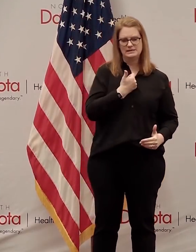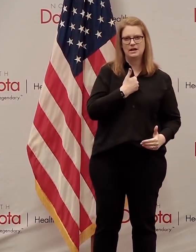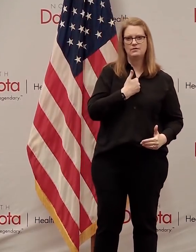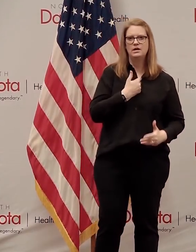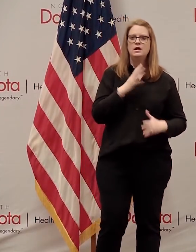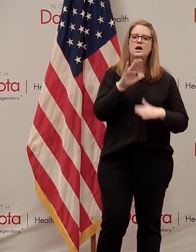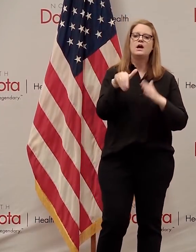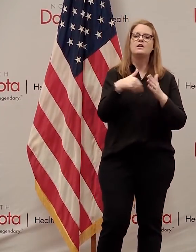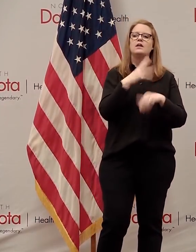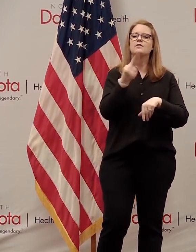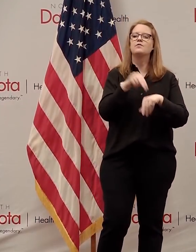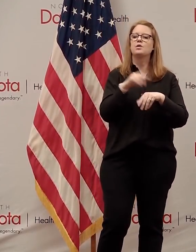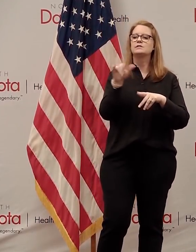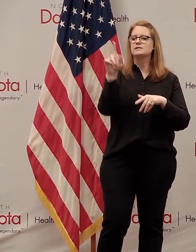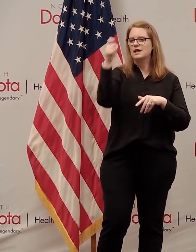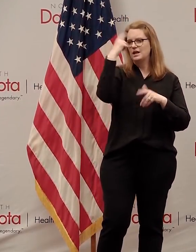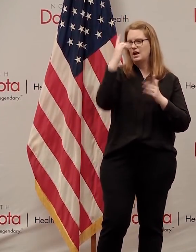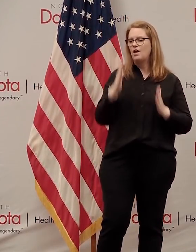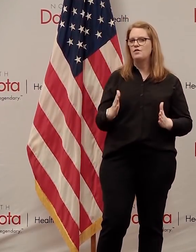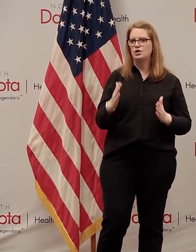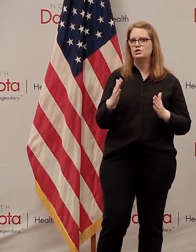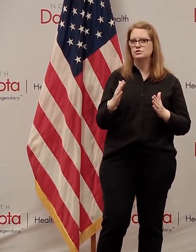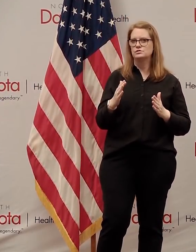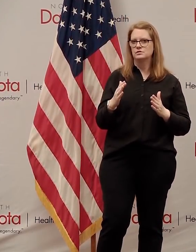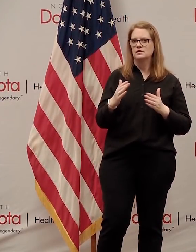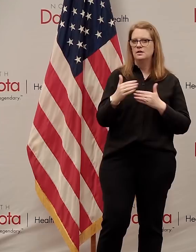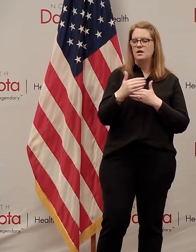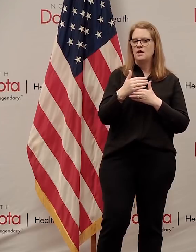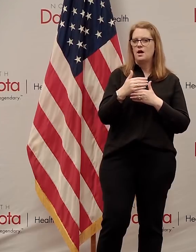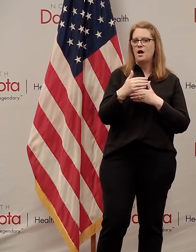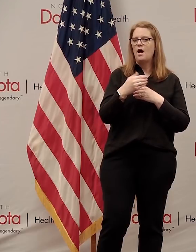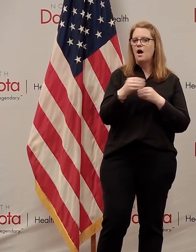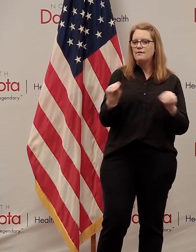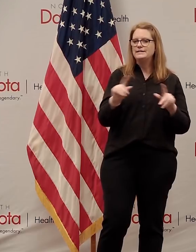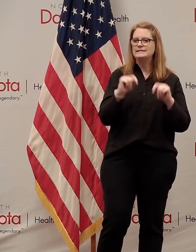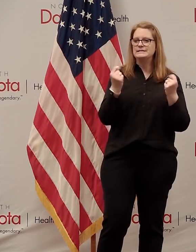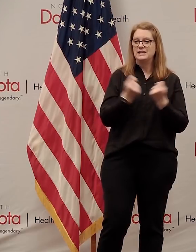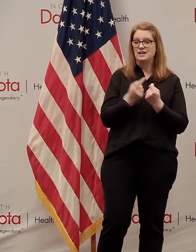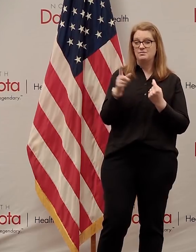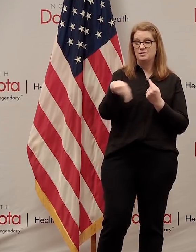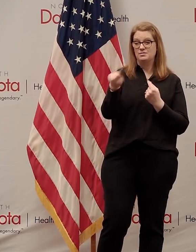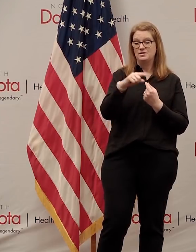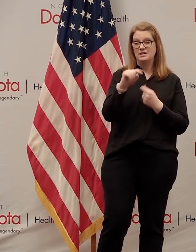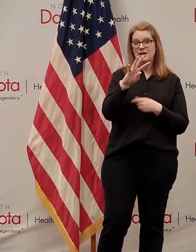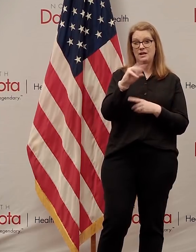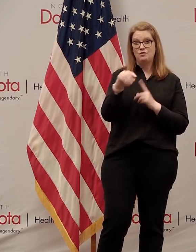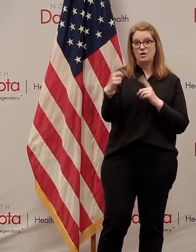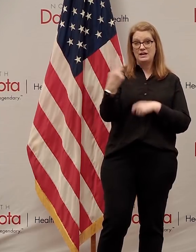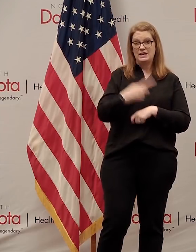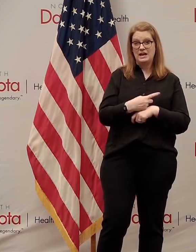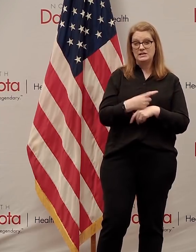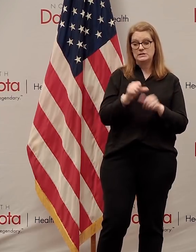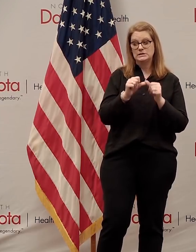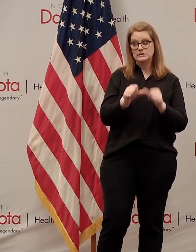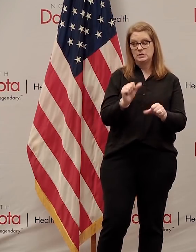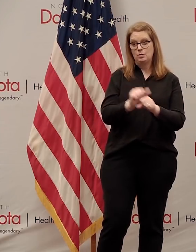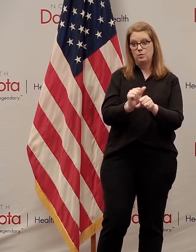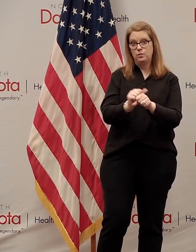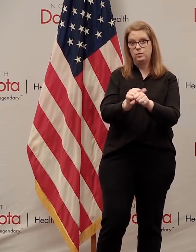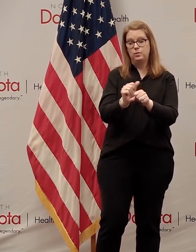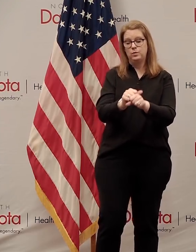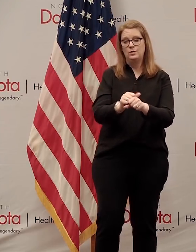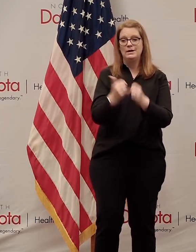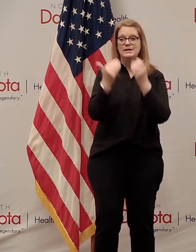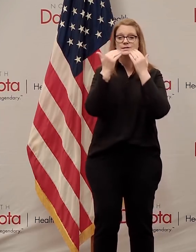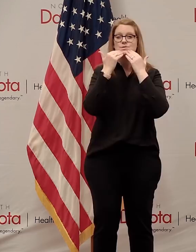Governor's Office team, the small but mighty band, the Governor's Office team that has not had a day off in 40-plus days. Thank them for their